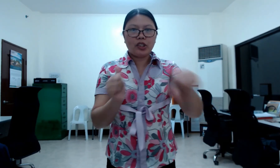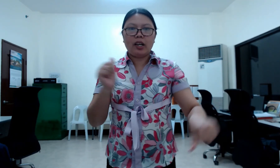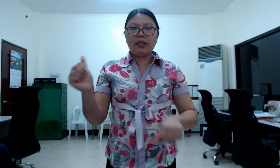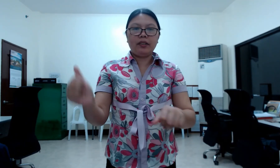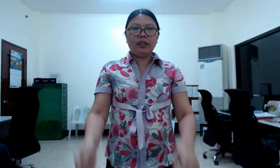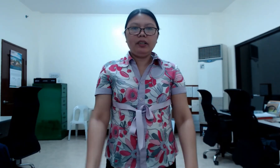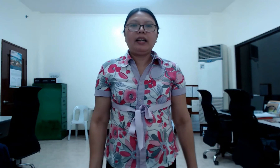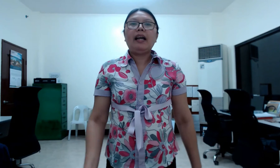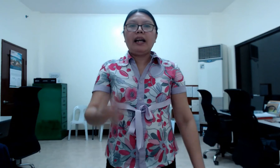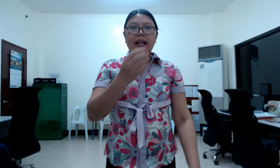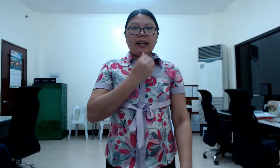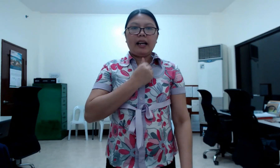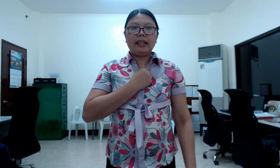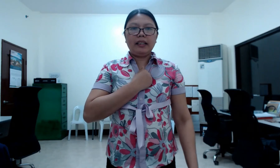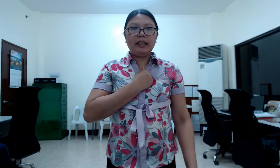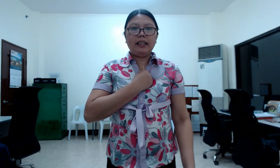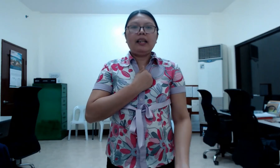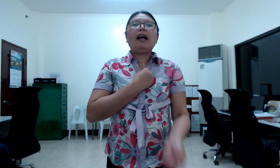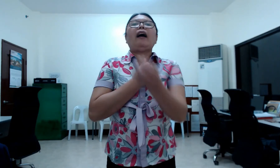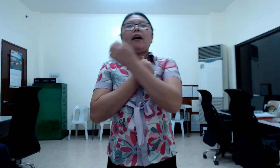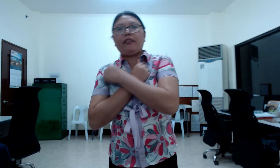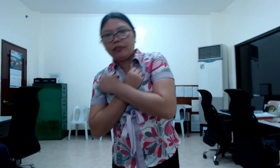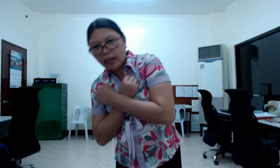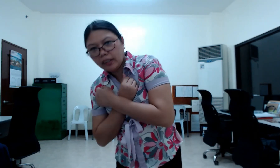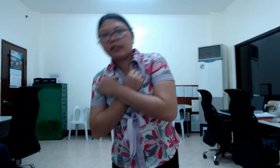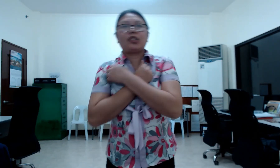other. Kindly. Affection.